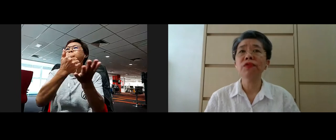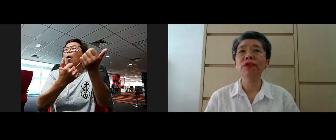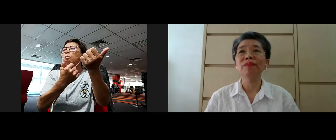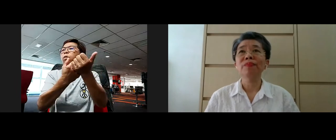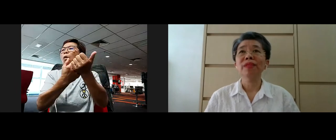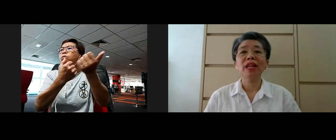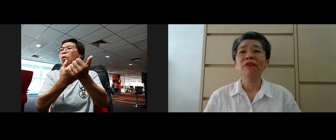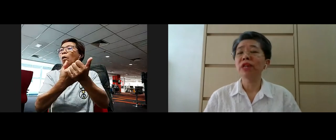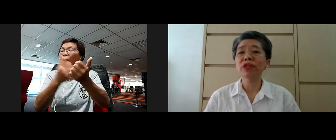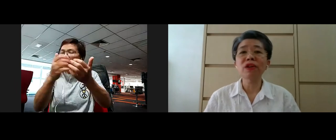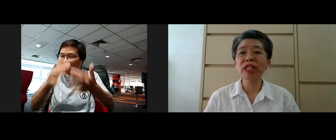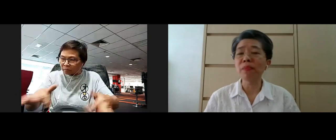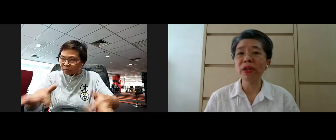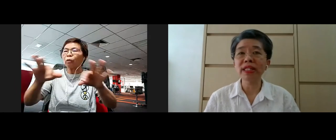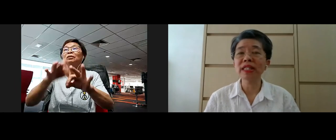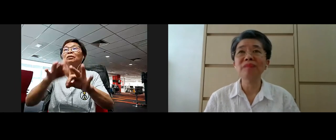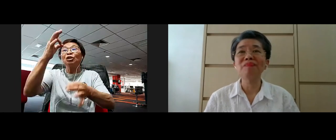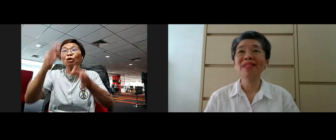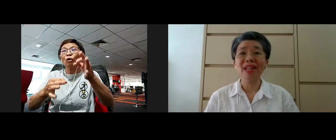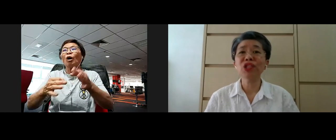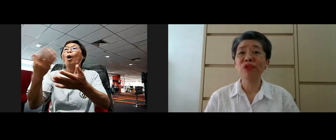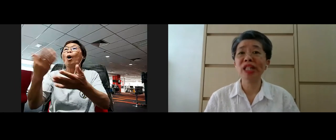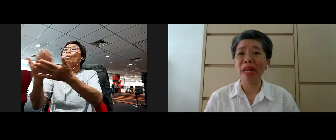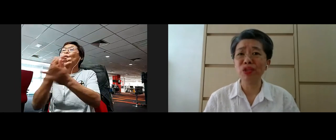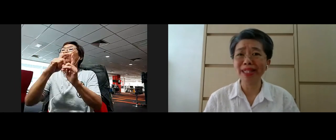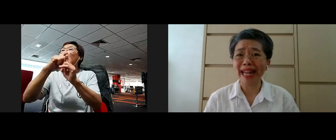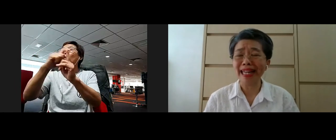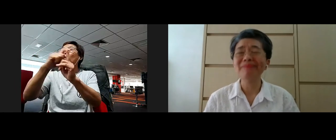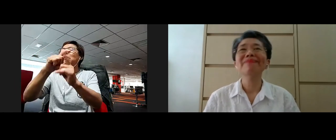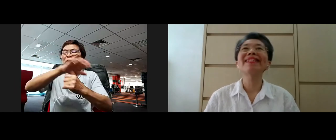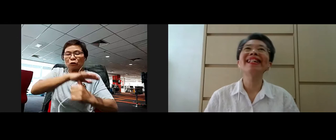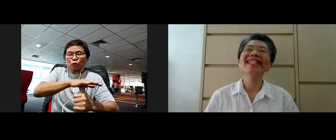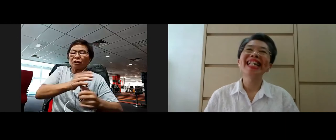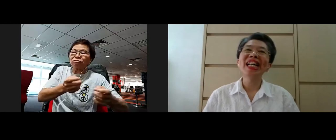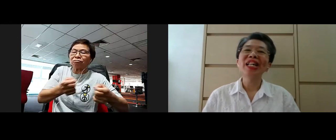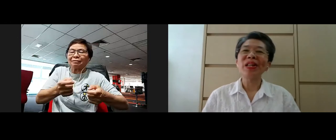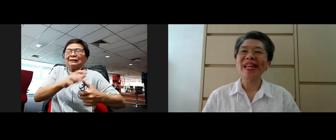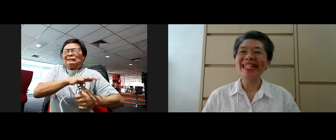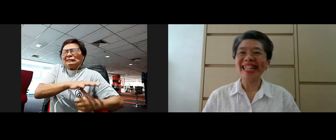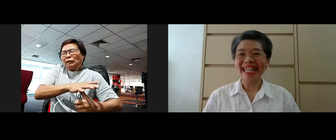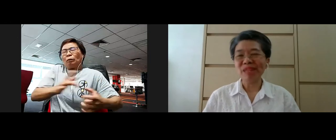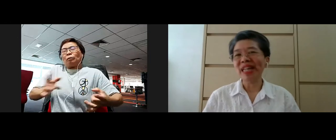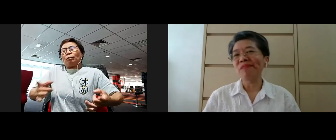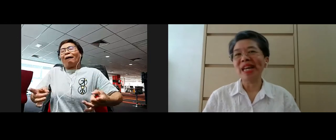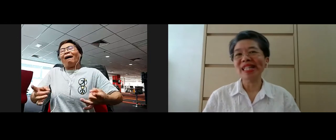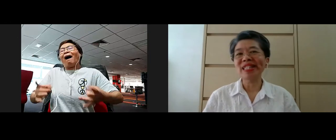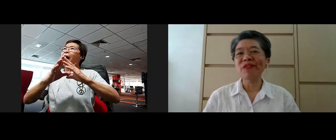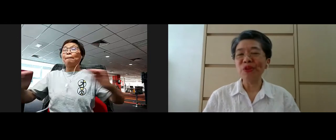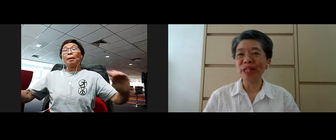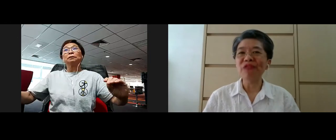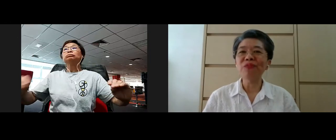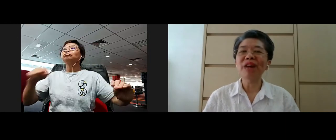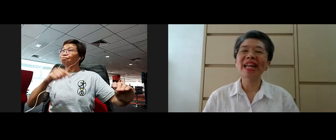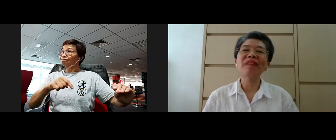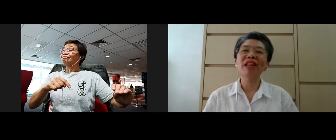useful if you want to call it the modern term stress management technique. it is part and parcel